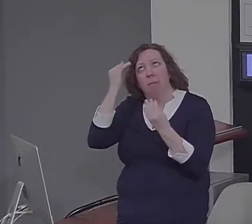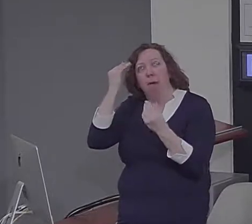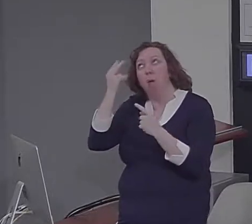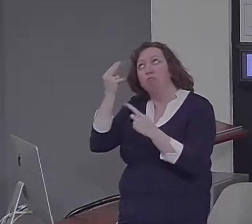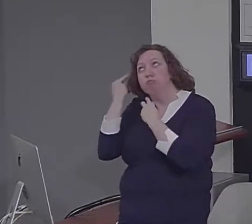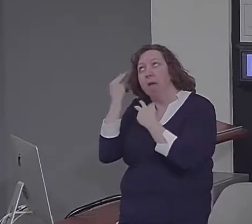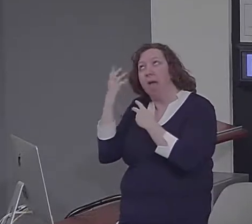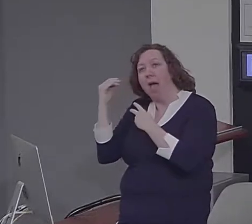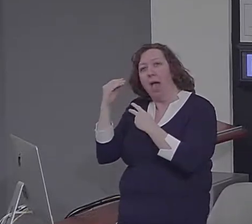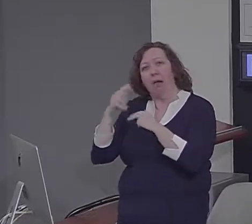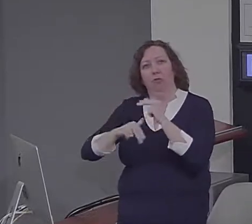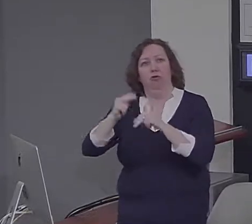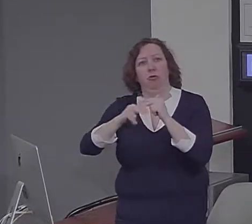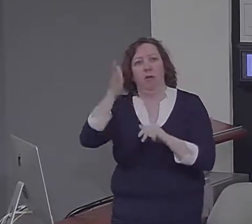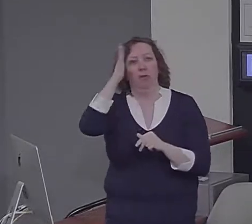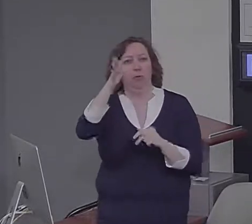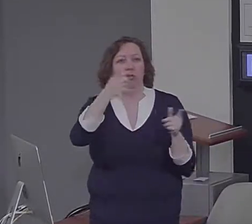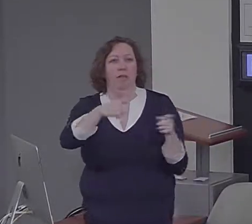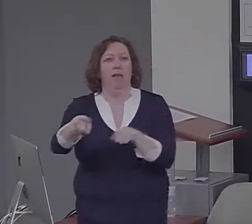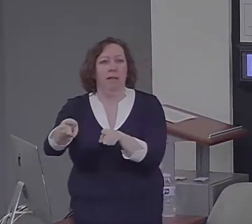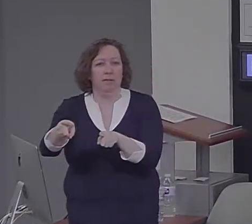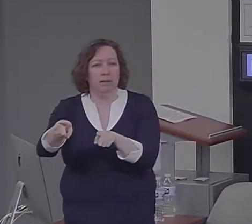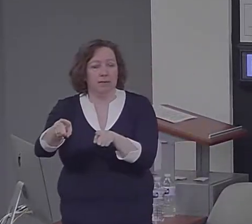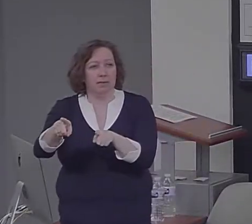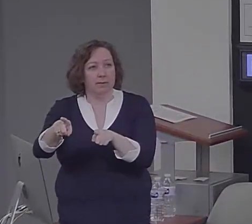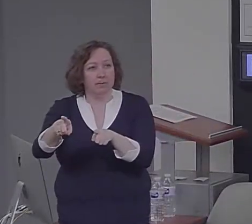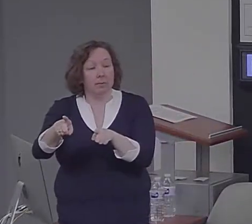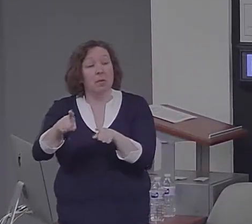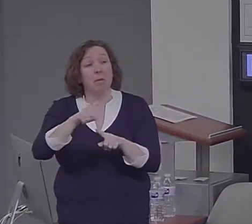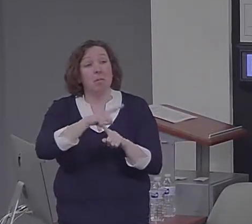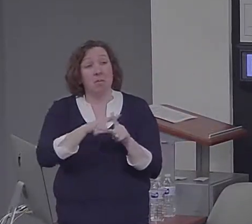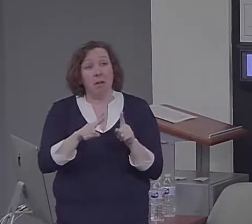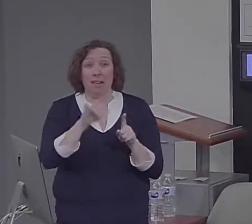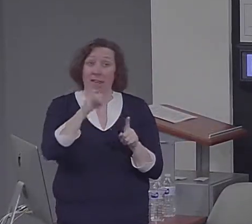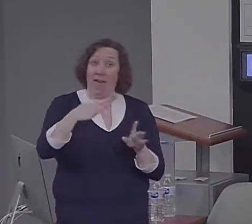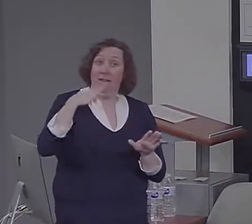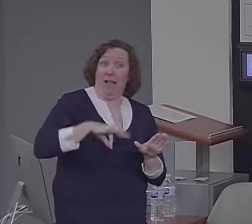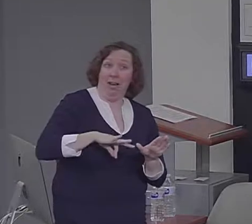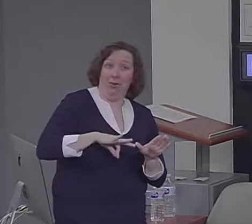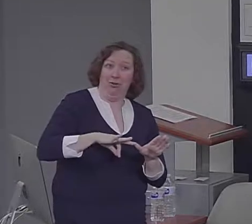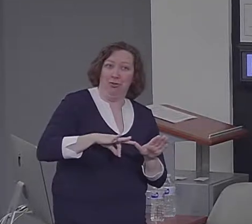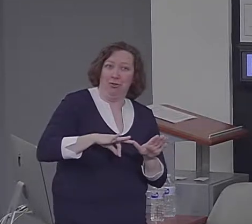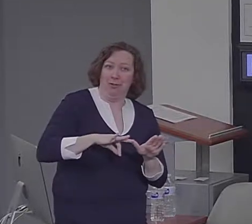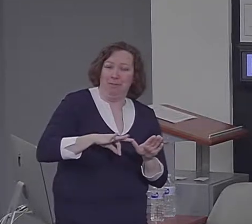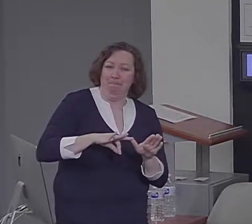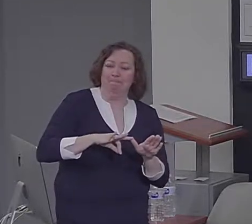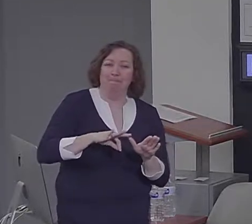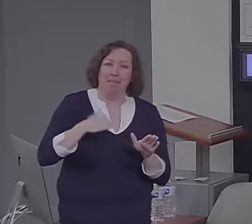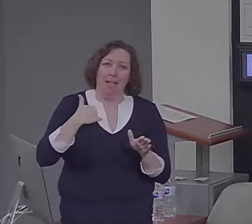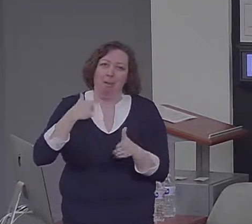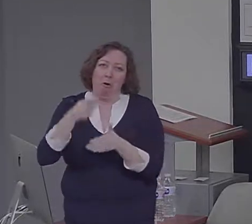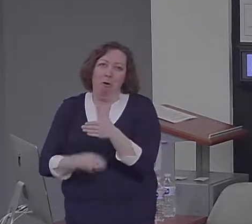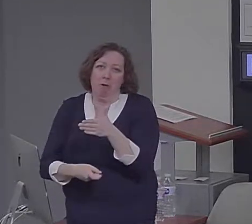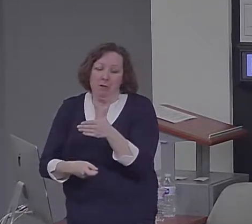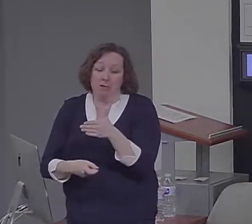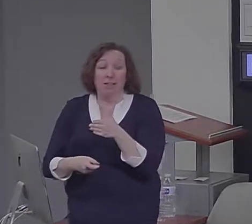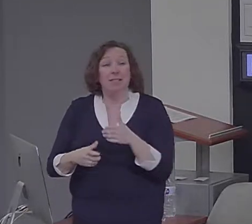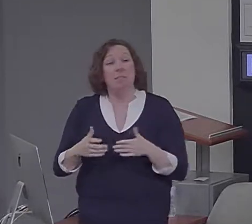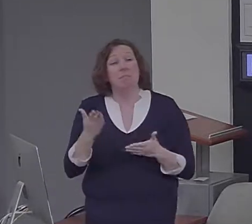kinds of phenomena, but a cost we pay for that is that this may be one reason why we're prone to certain